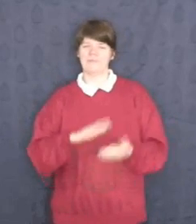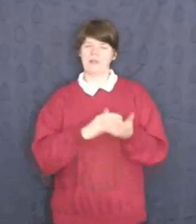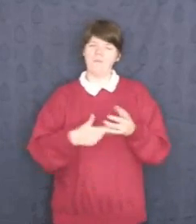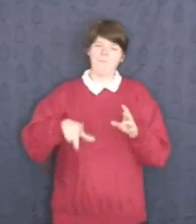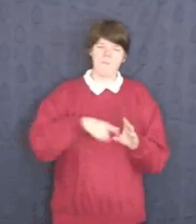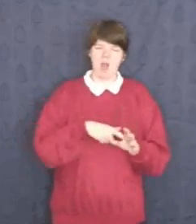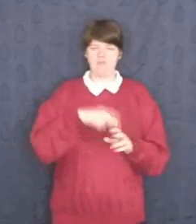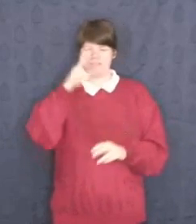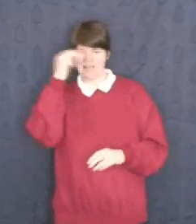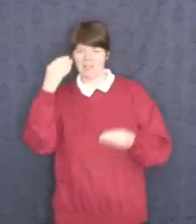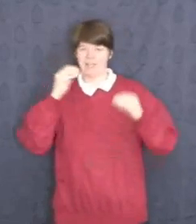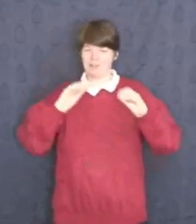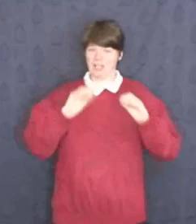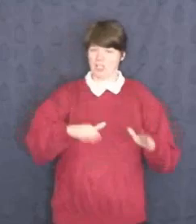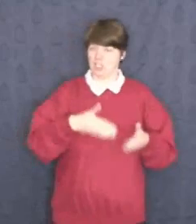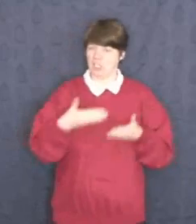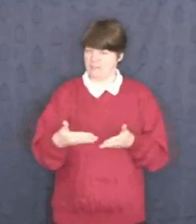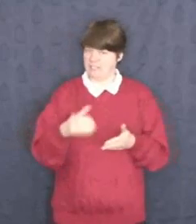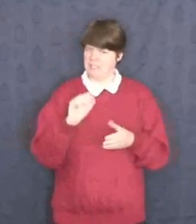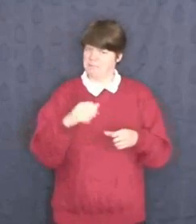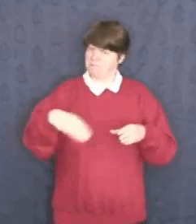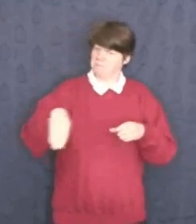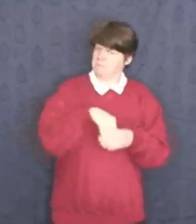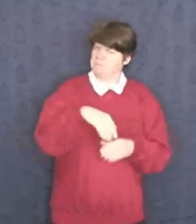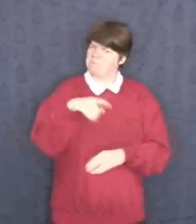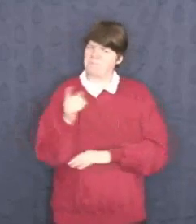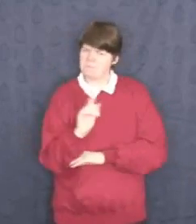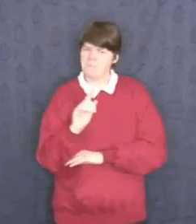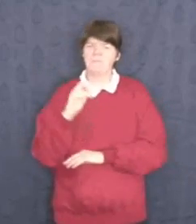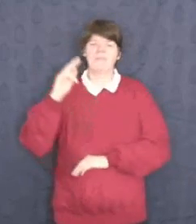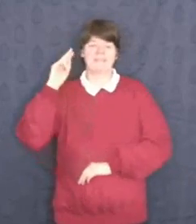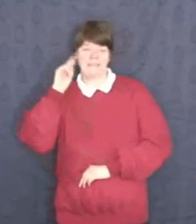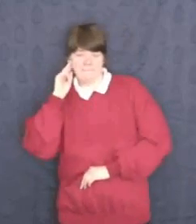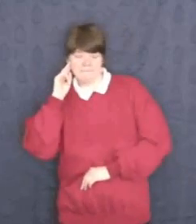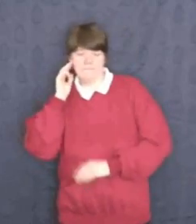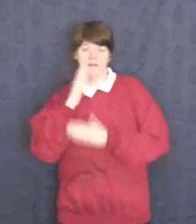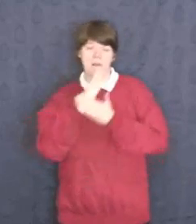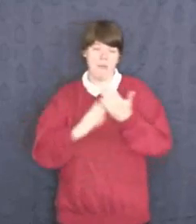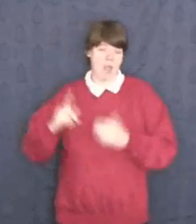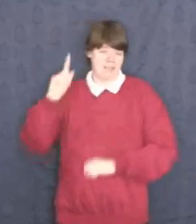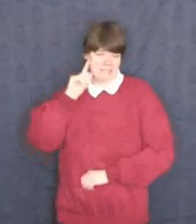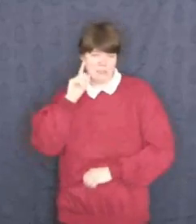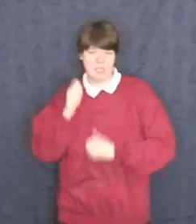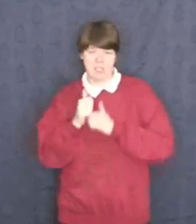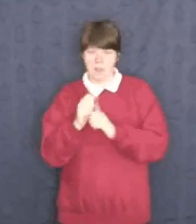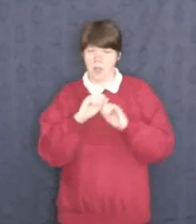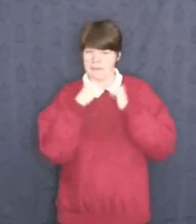The Murray Sensory Education Service includes a Deaf and Partially Hearing